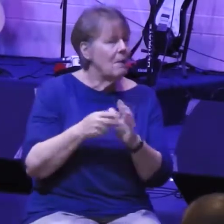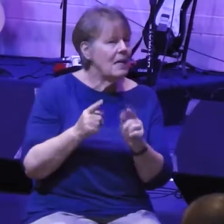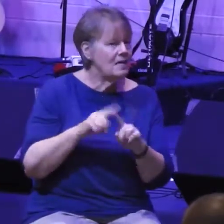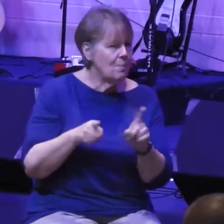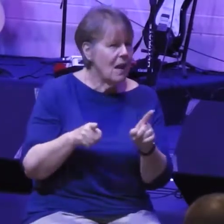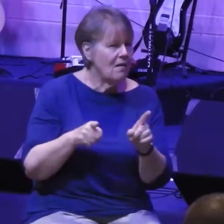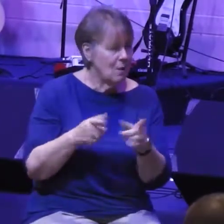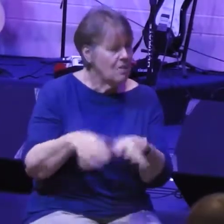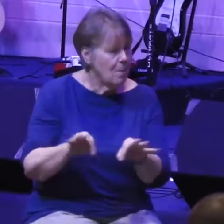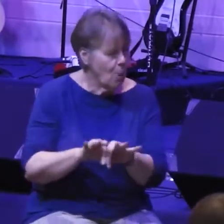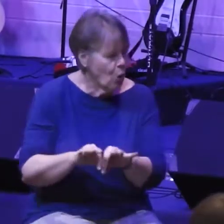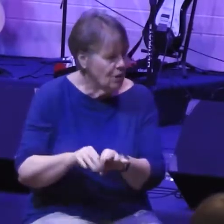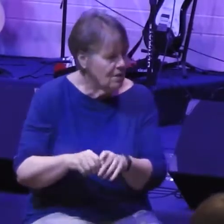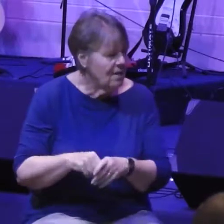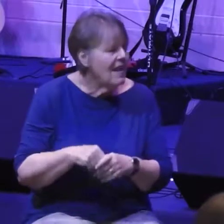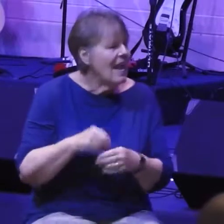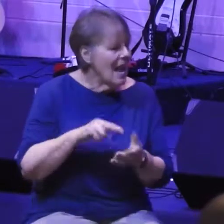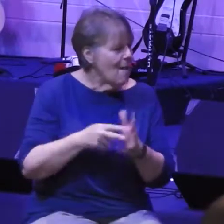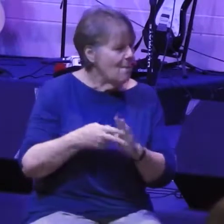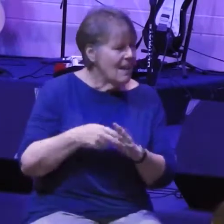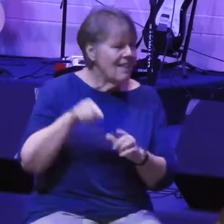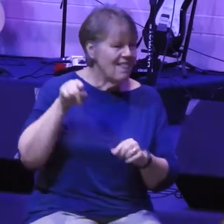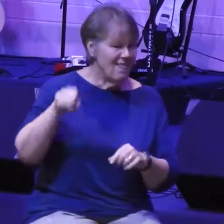Yeah, okay, that's probably what it means. It means...